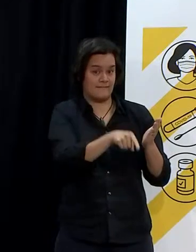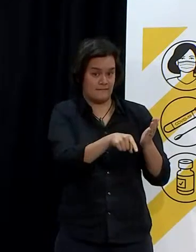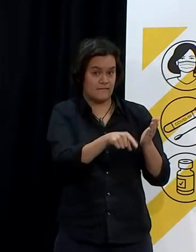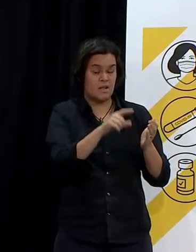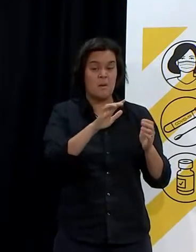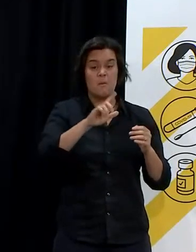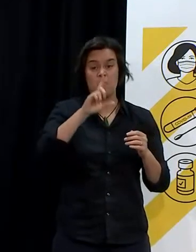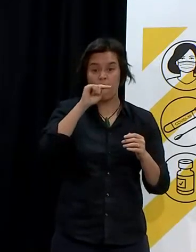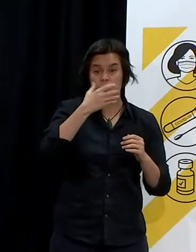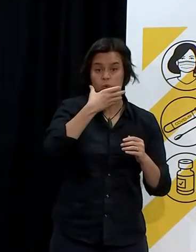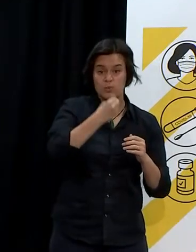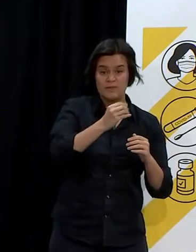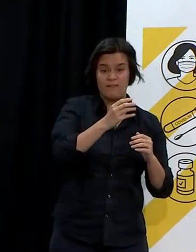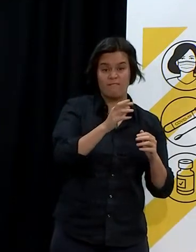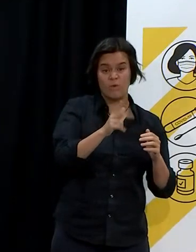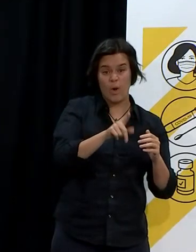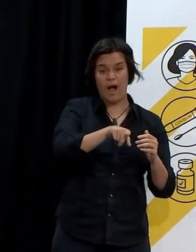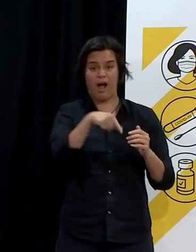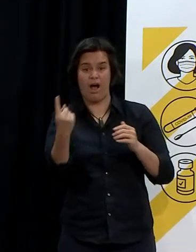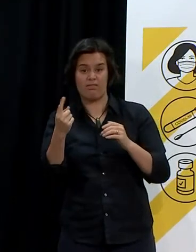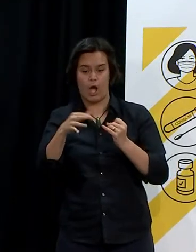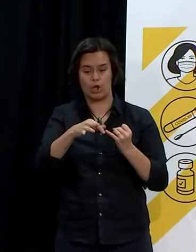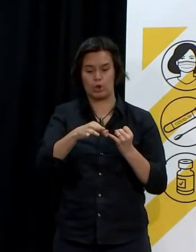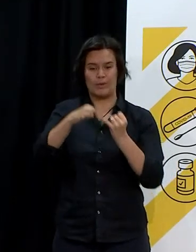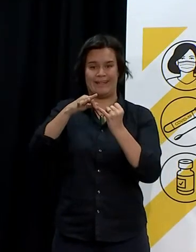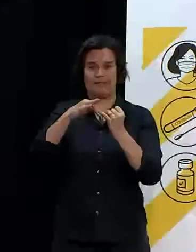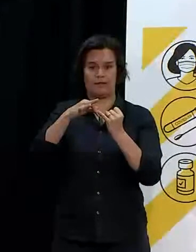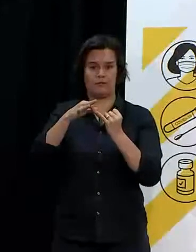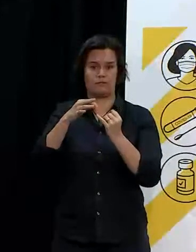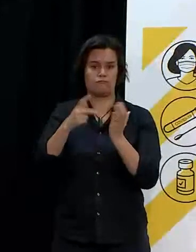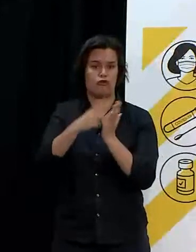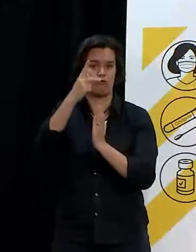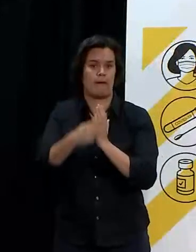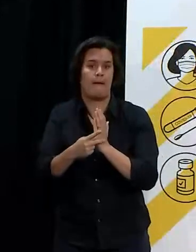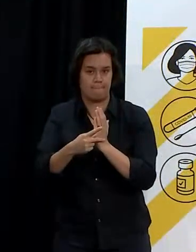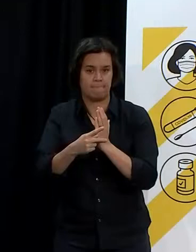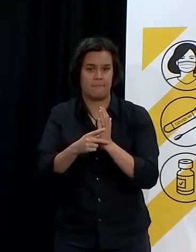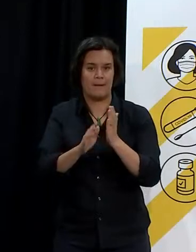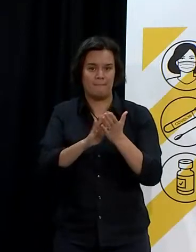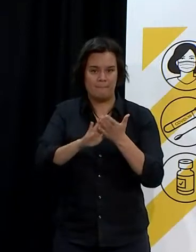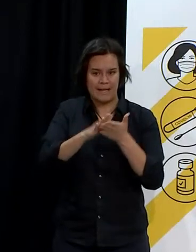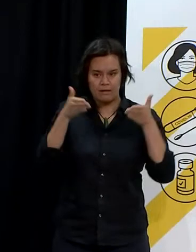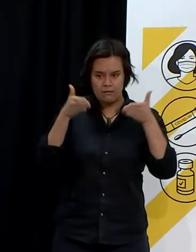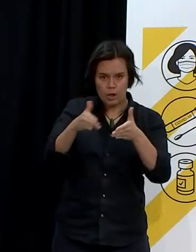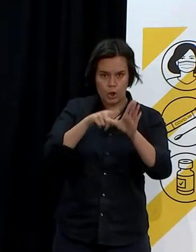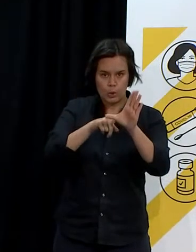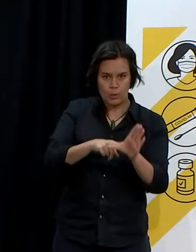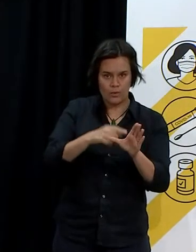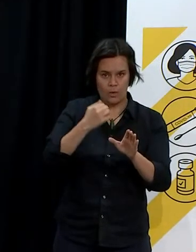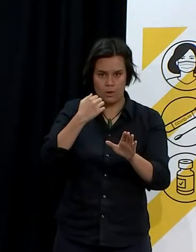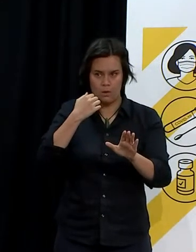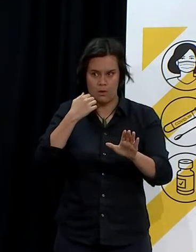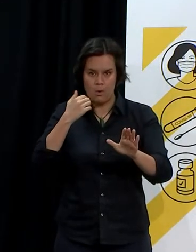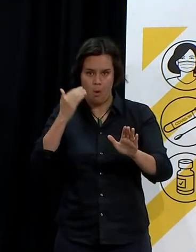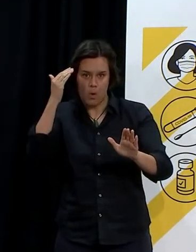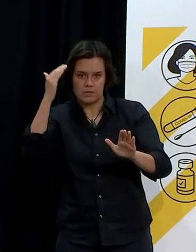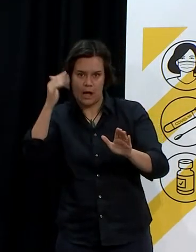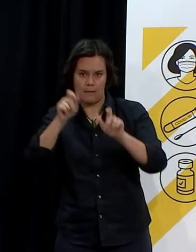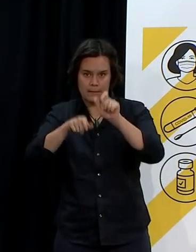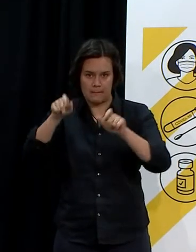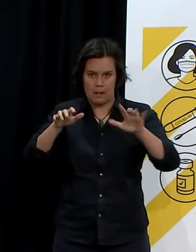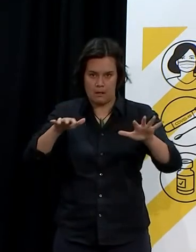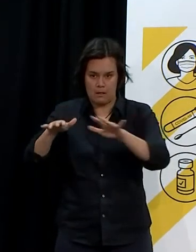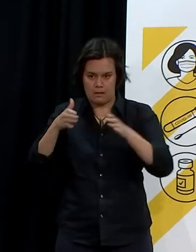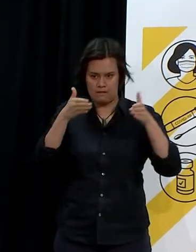specific and bespoke incentives to bring young people and to bring the Maori population forward. But ultimately the number one